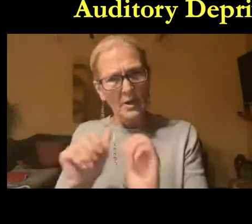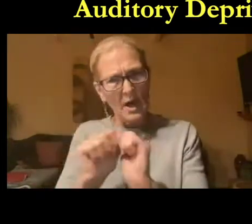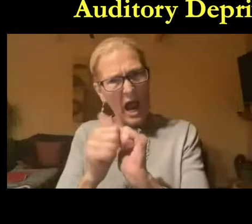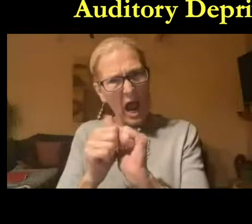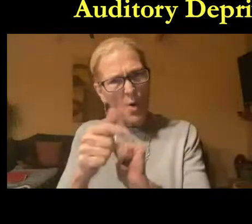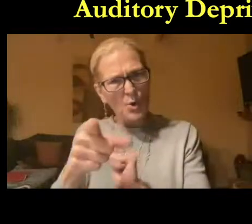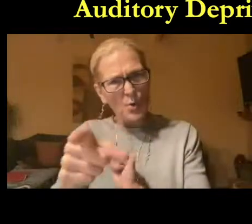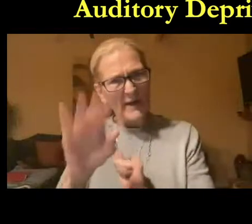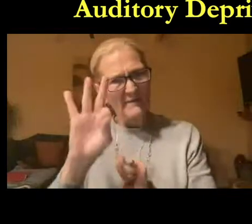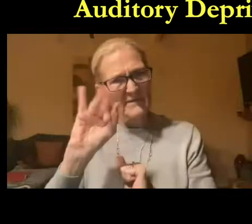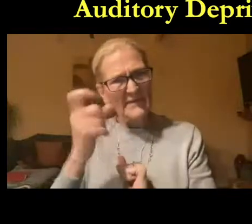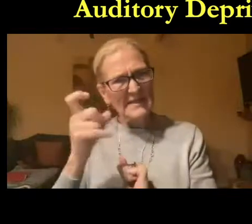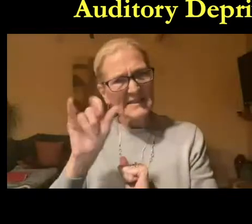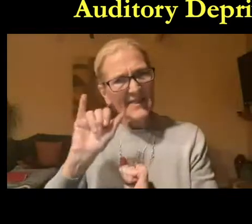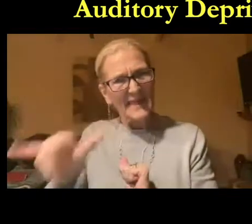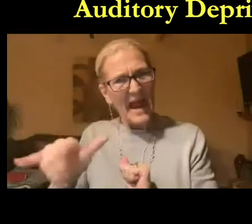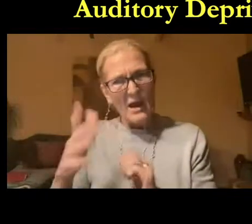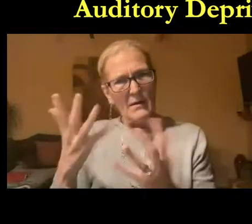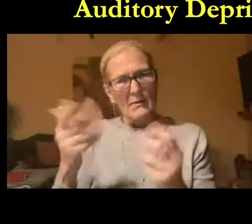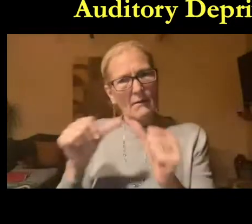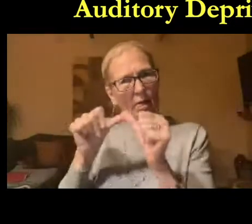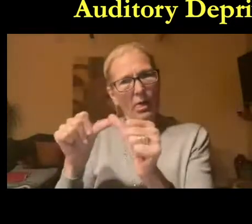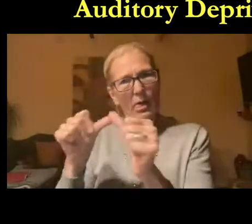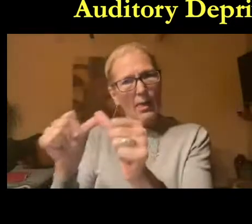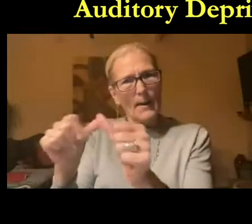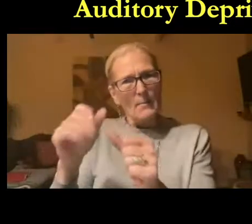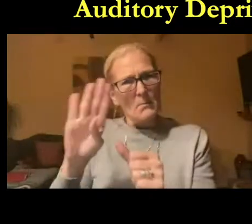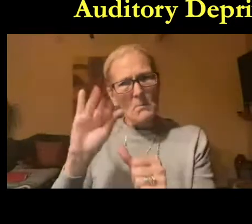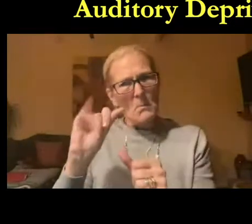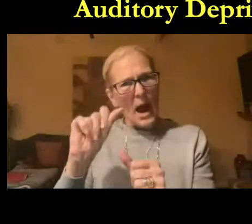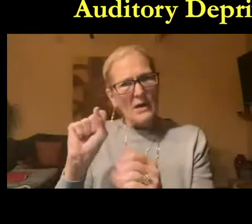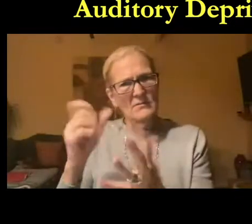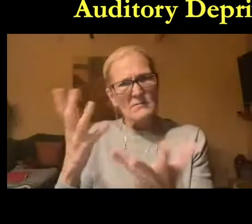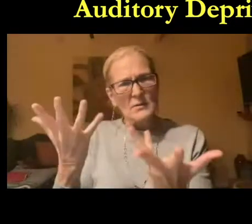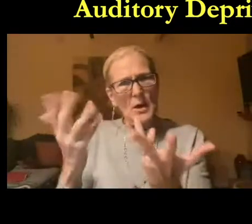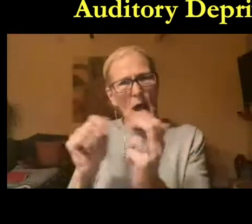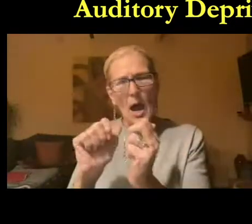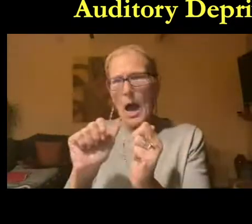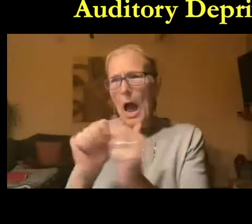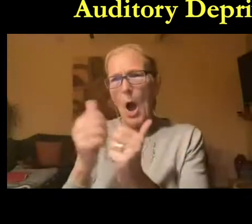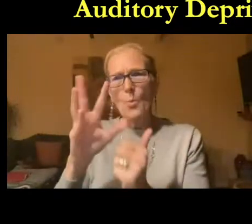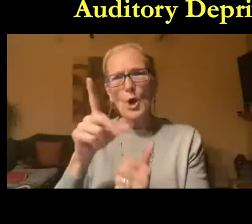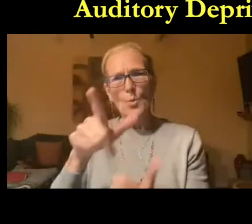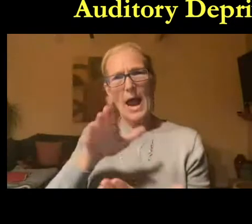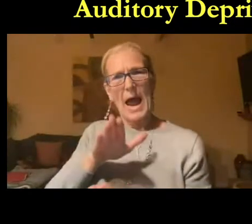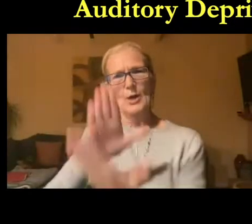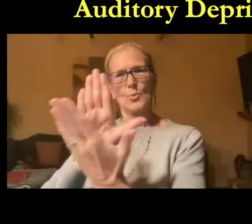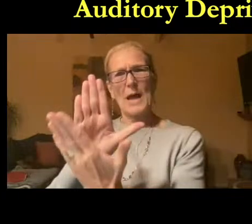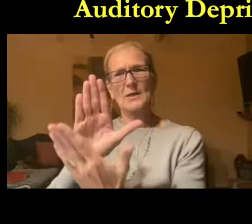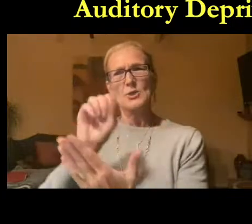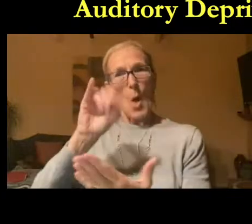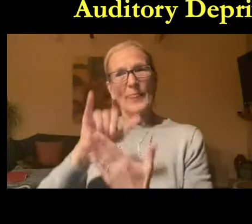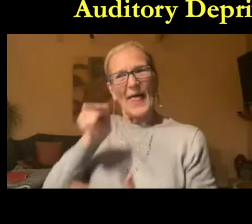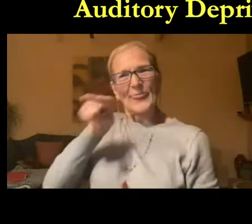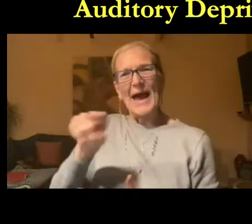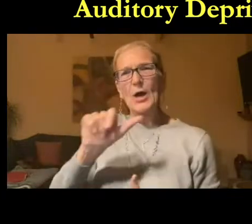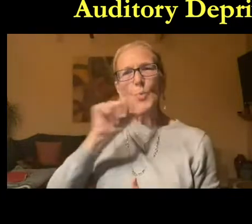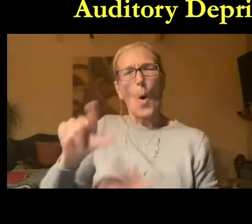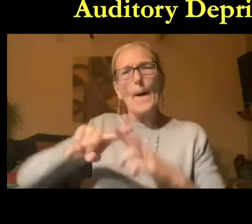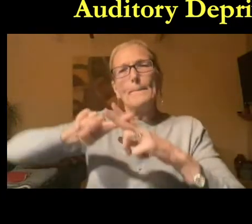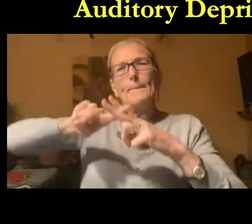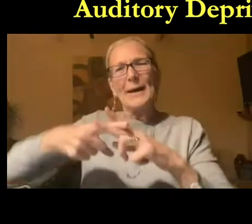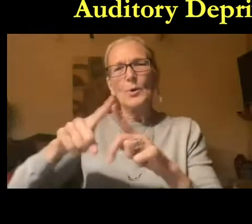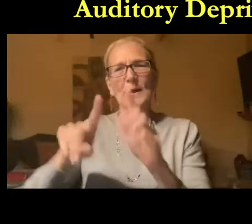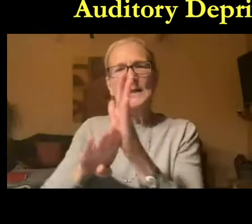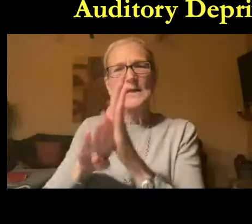inherently biased towards audio how can we fix that that seems to be